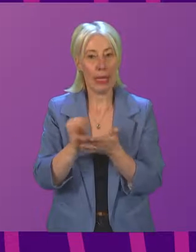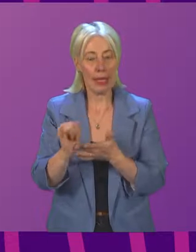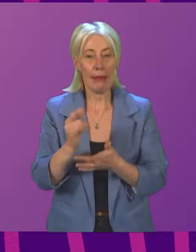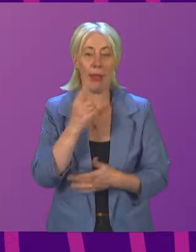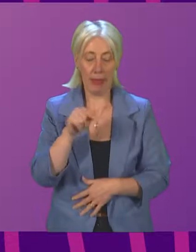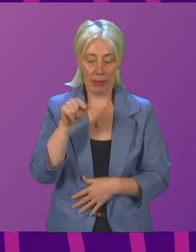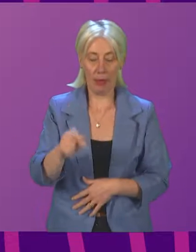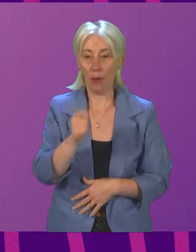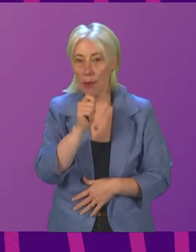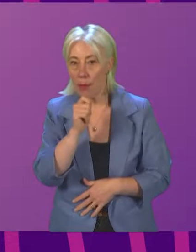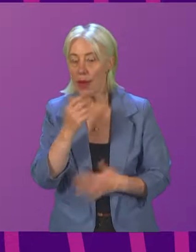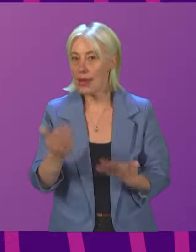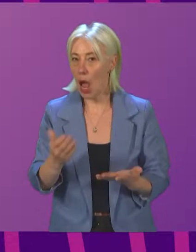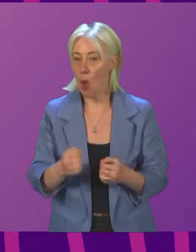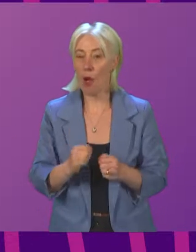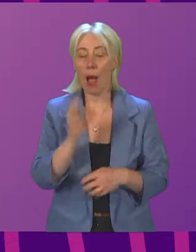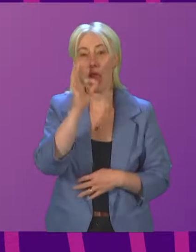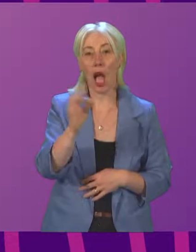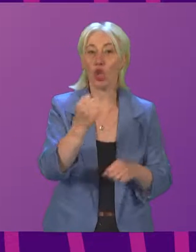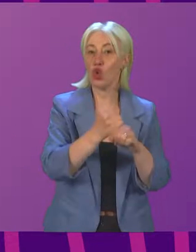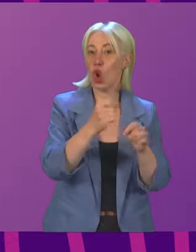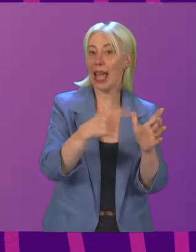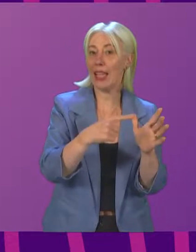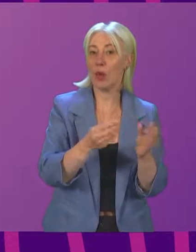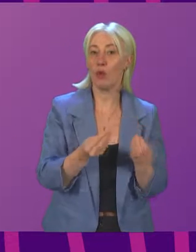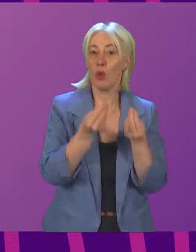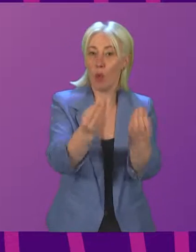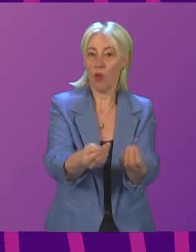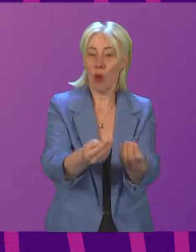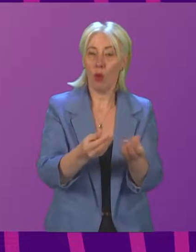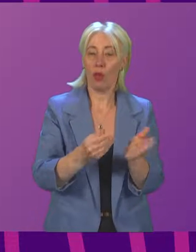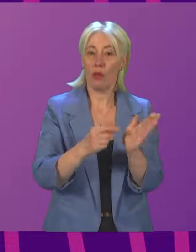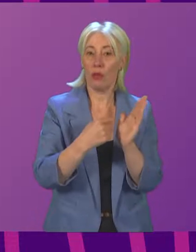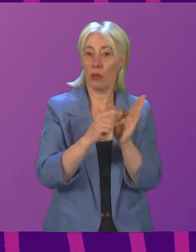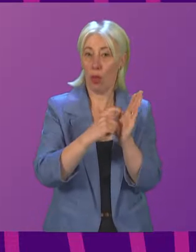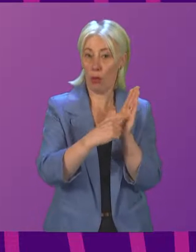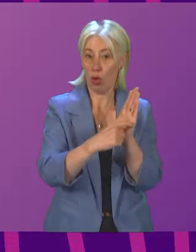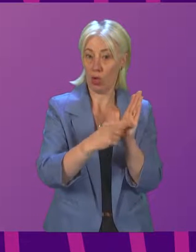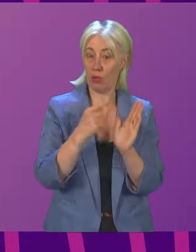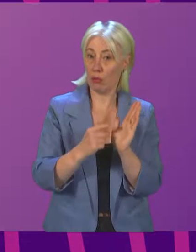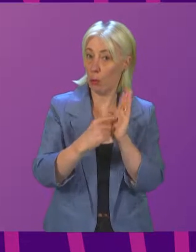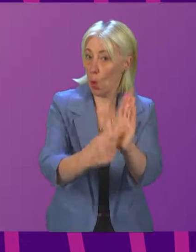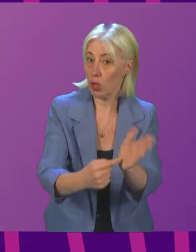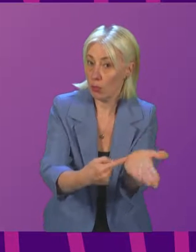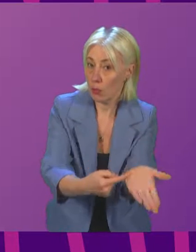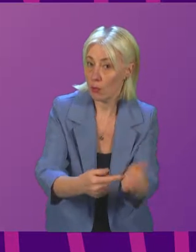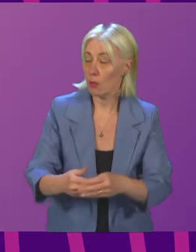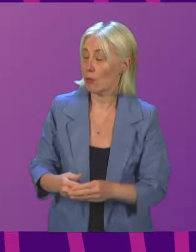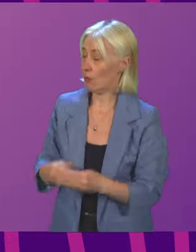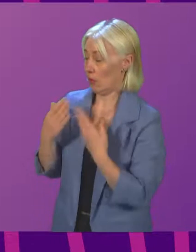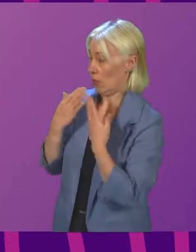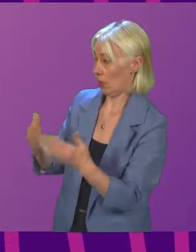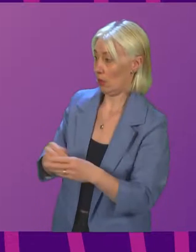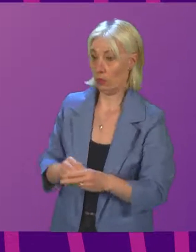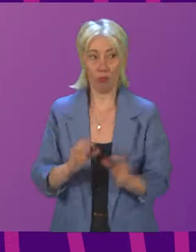button now, and I call on George Adam to move the motion. Thank you, Poseidon Officer, and moved. Thank you, Minister.